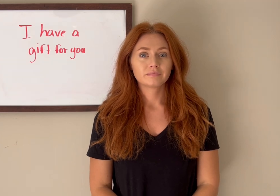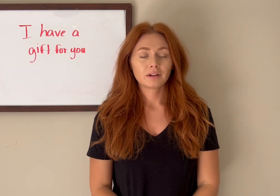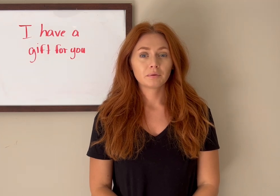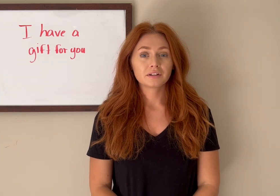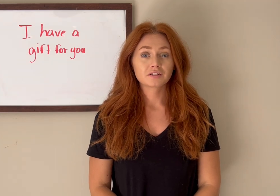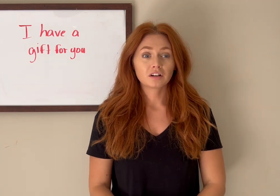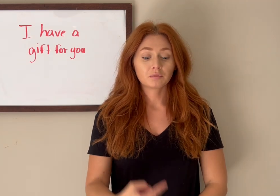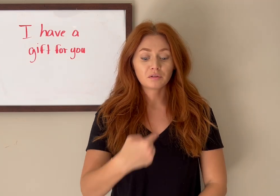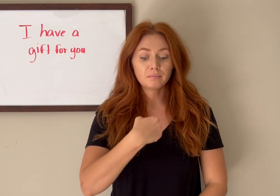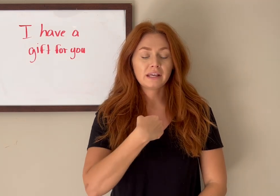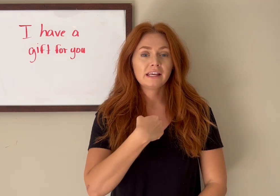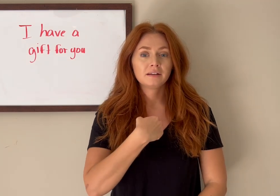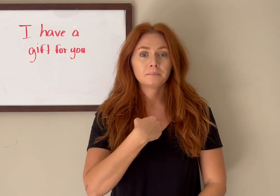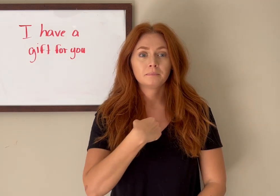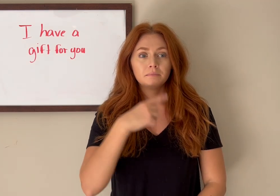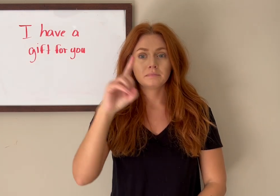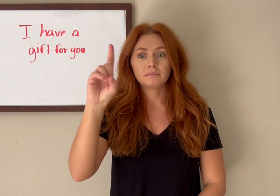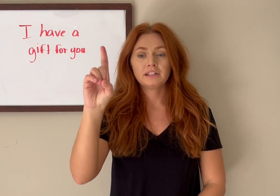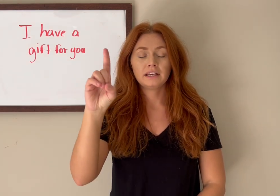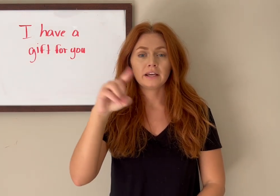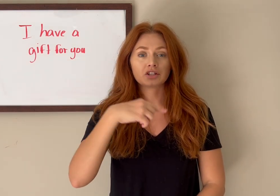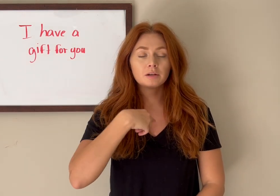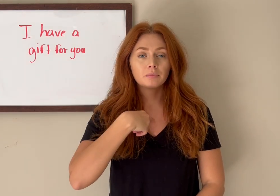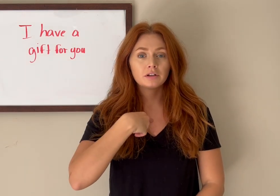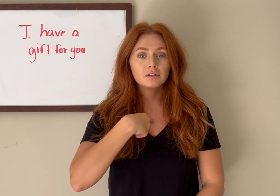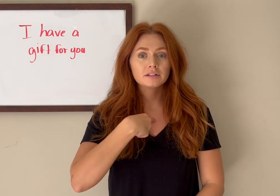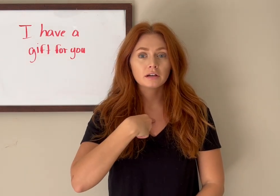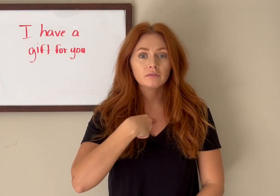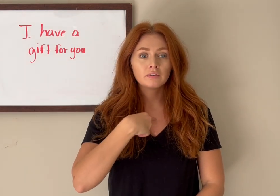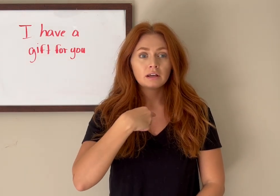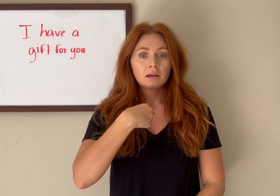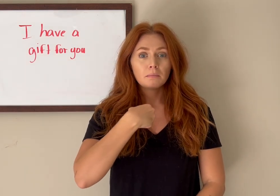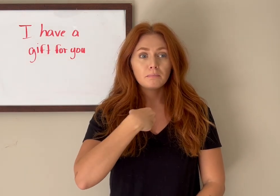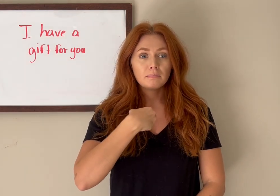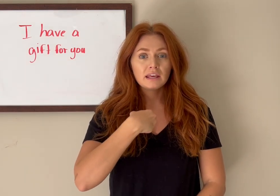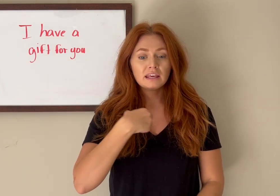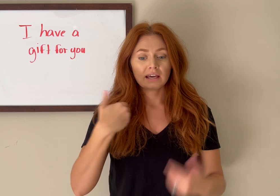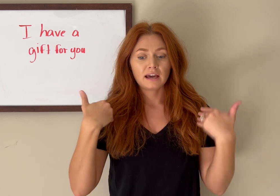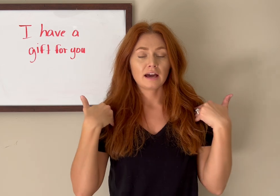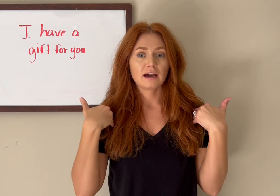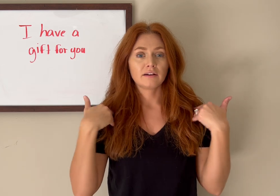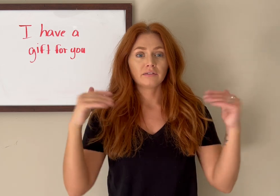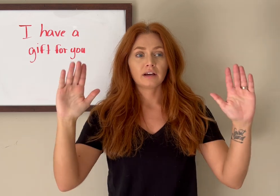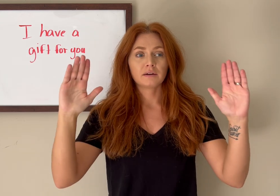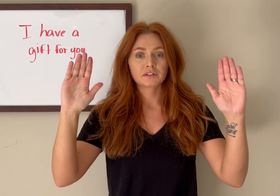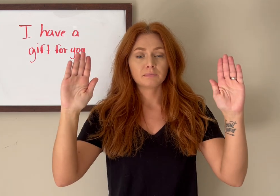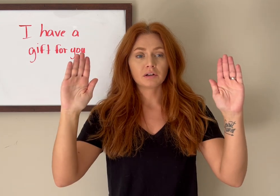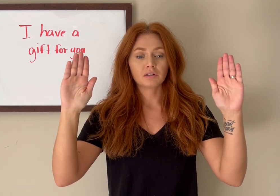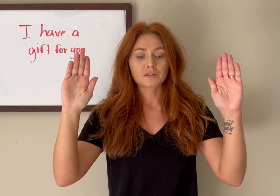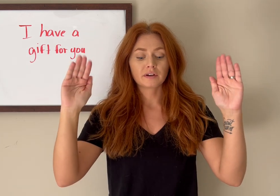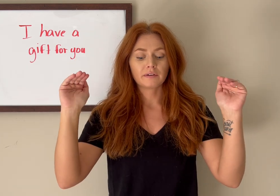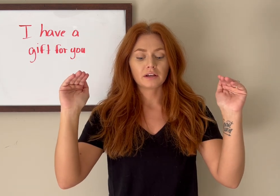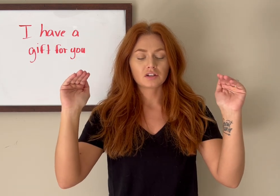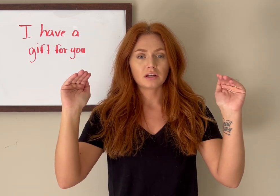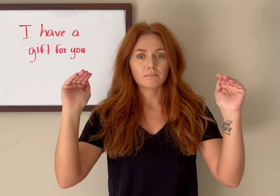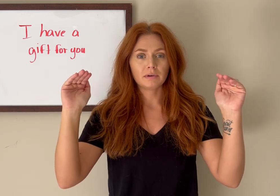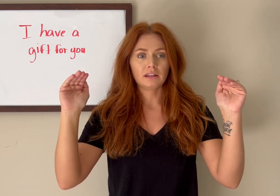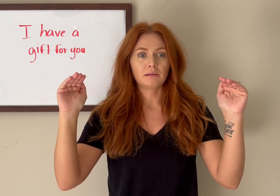We're going to start off with me, D handshape, point to yourself. Me, have, have is going to be your close vibe handshape, bend them